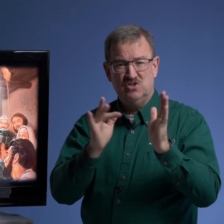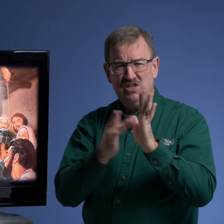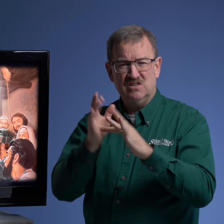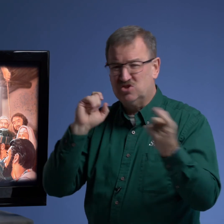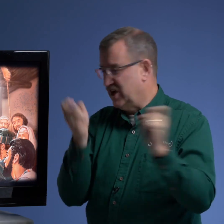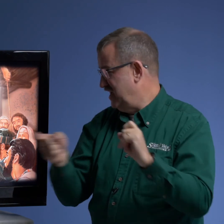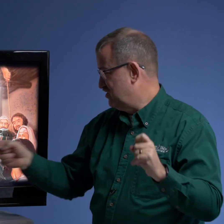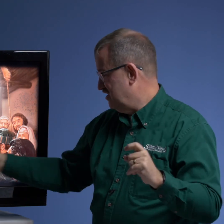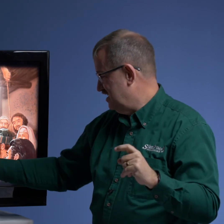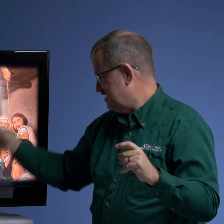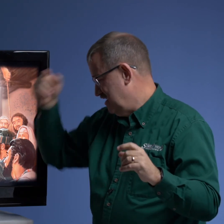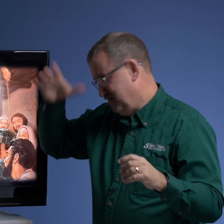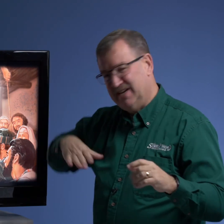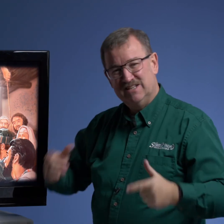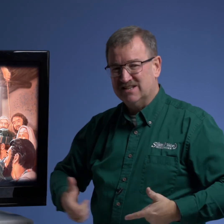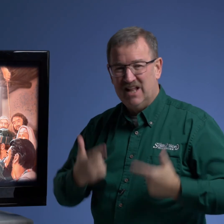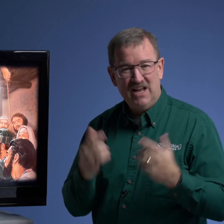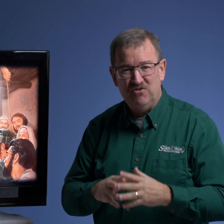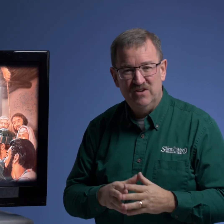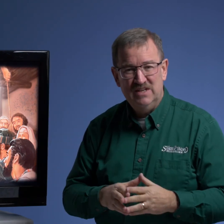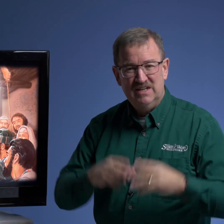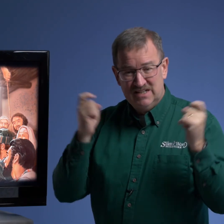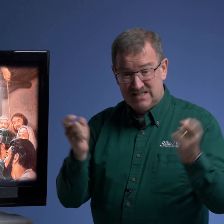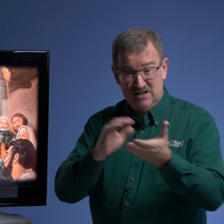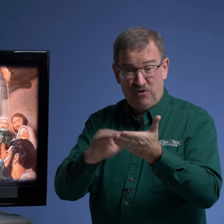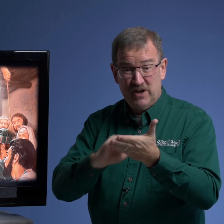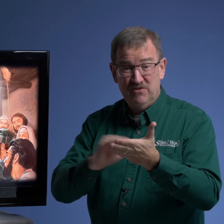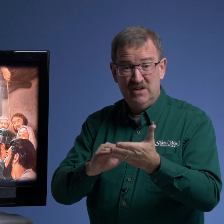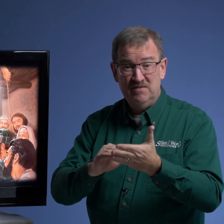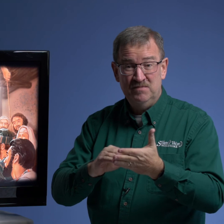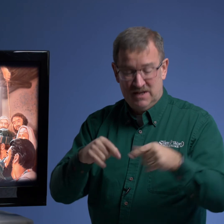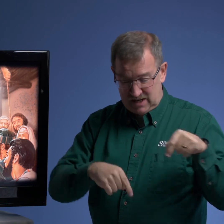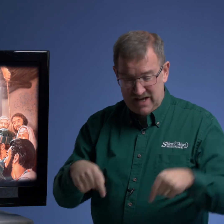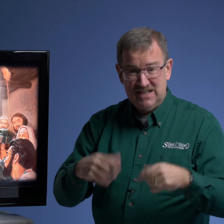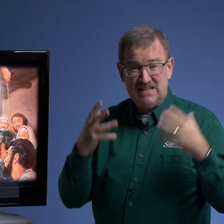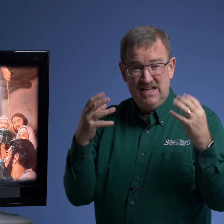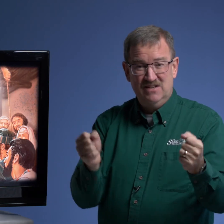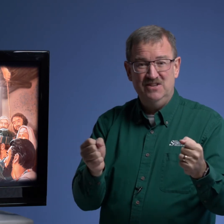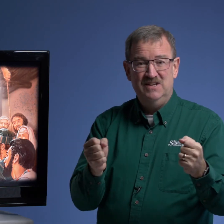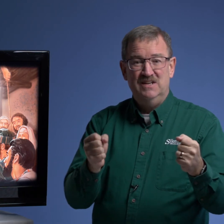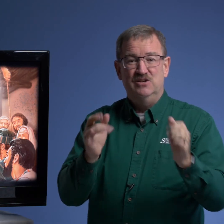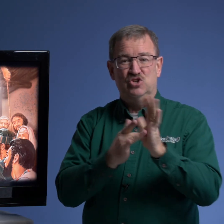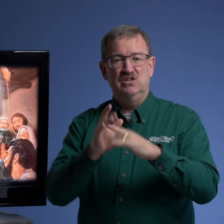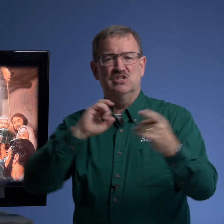jesus changed this man's life sins forgiven legs healed jesus